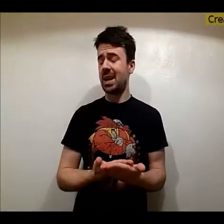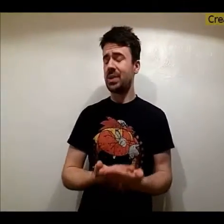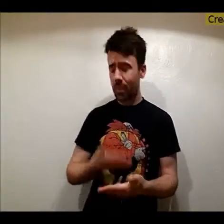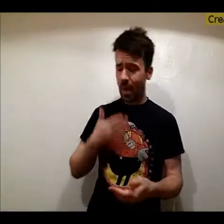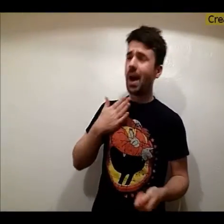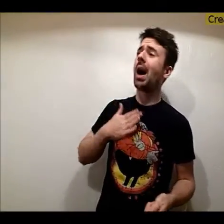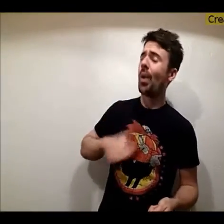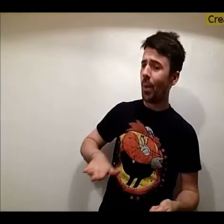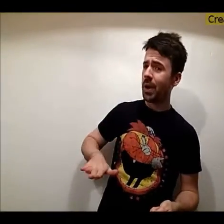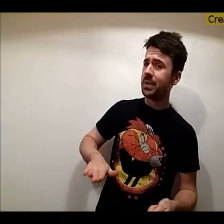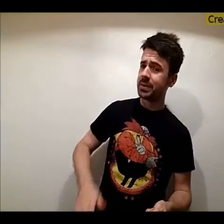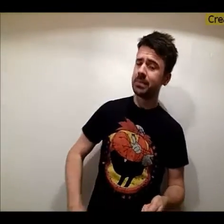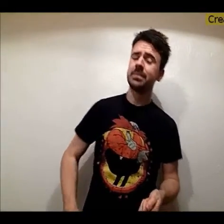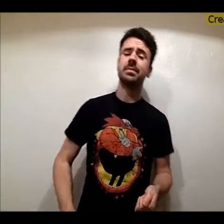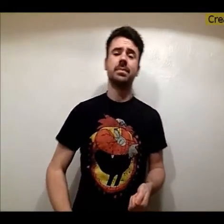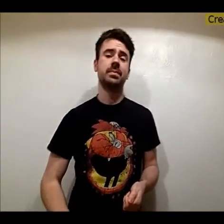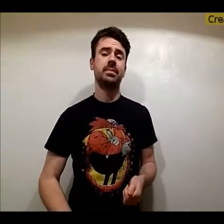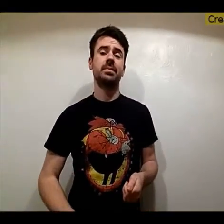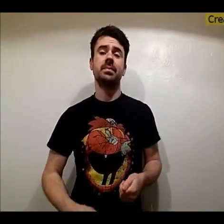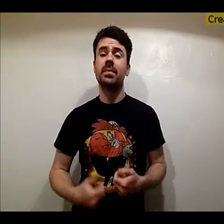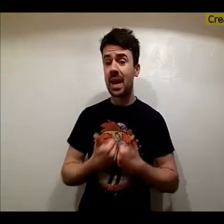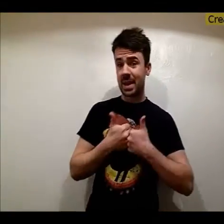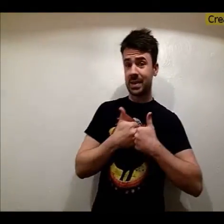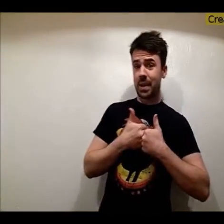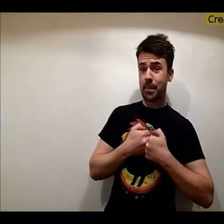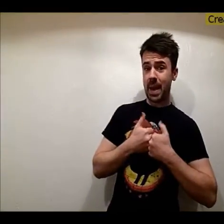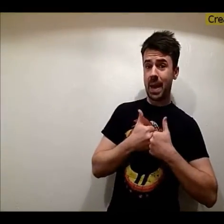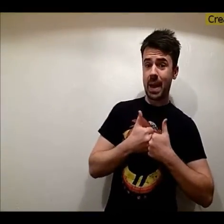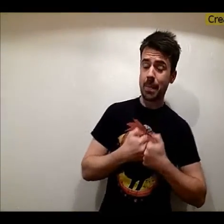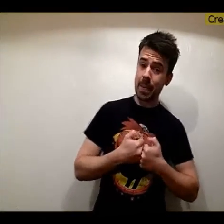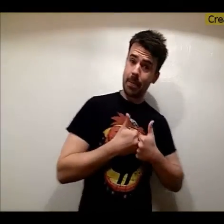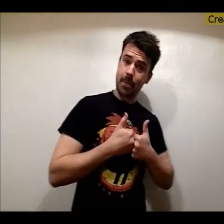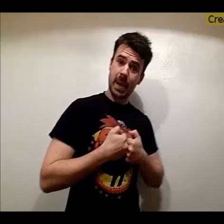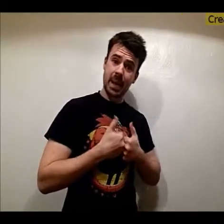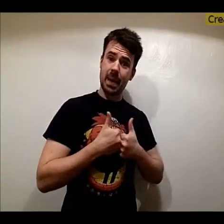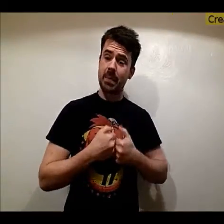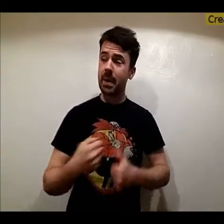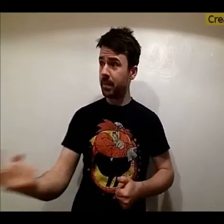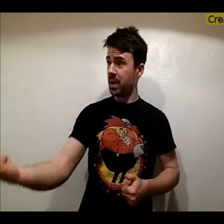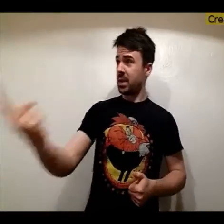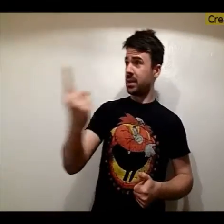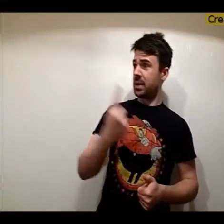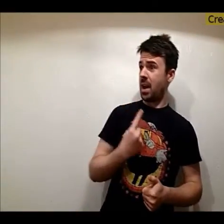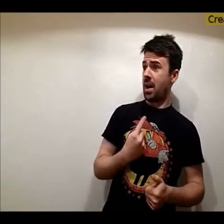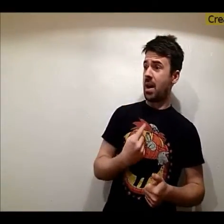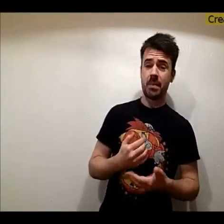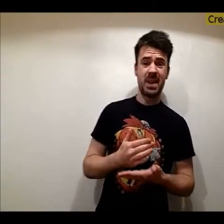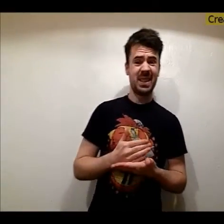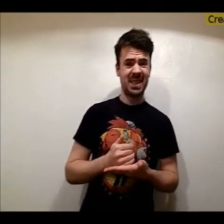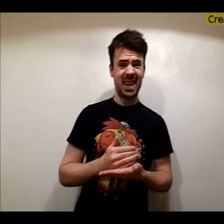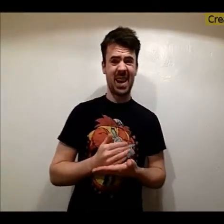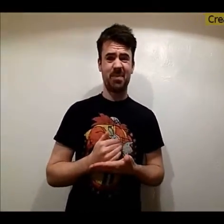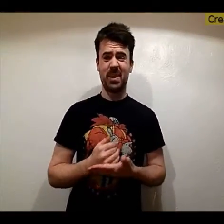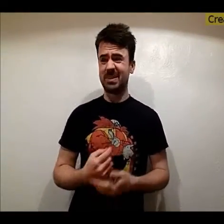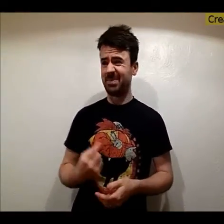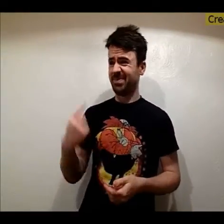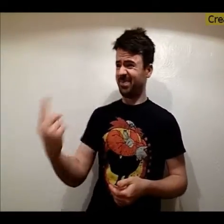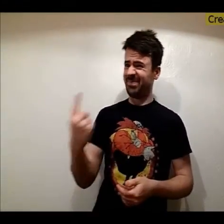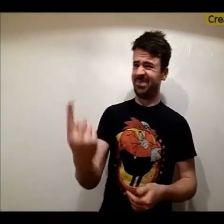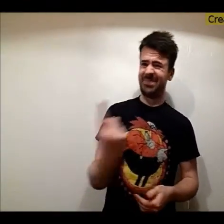that's what I want So baby, baby Come and save me Don't